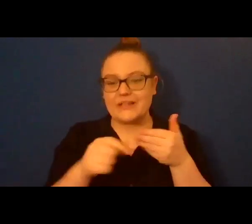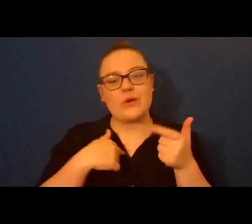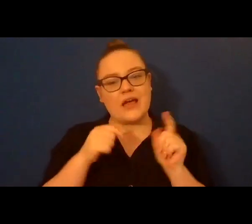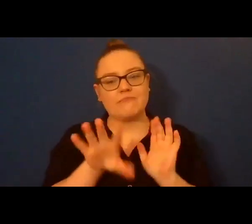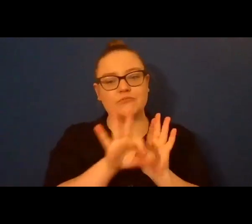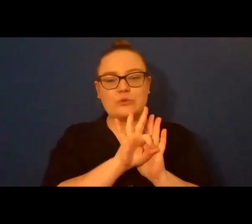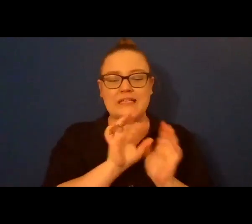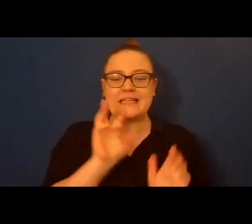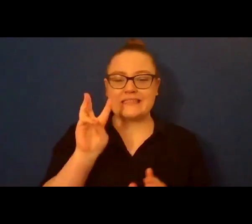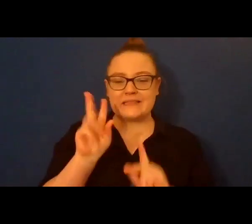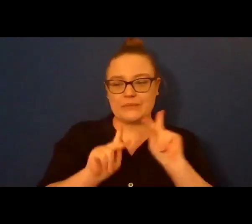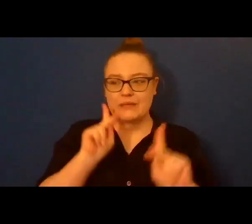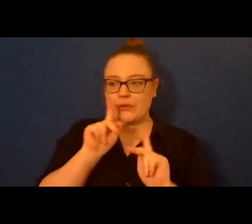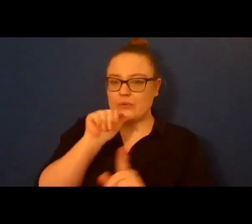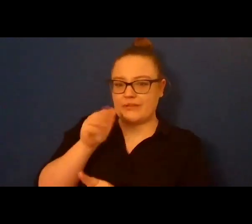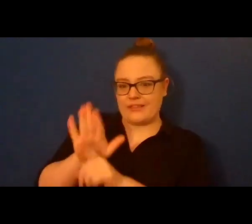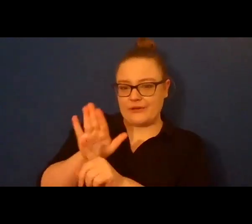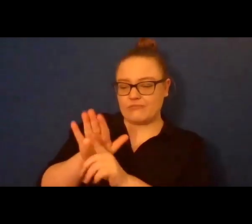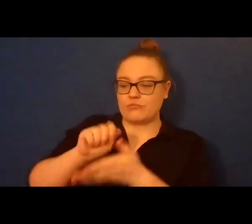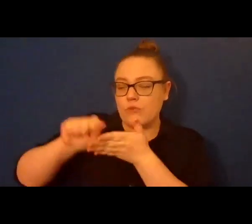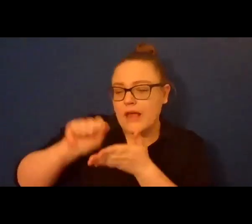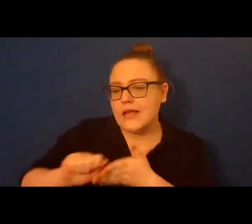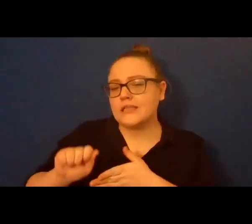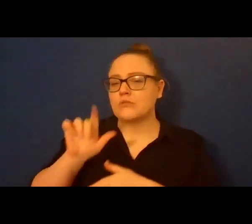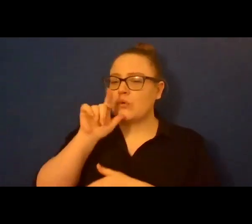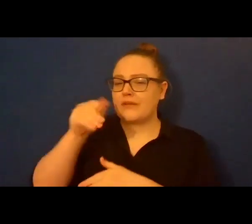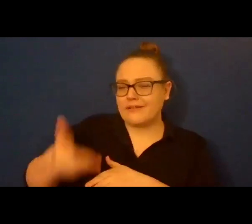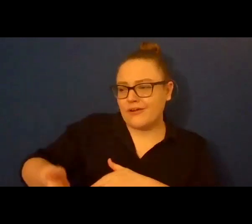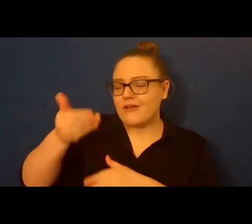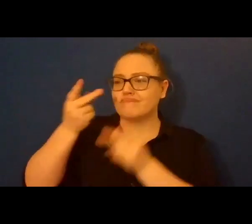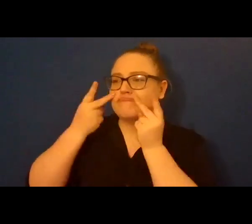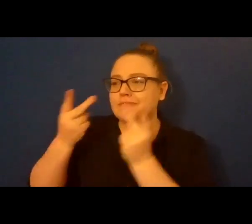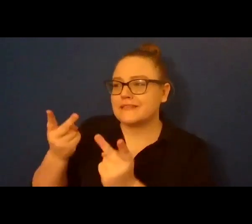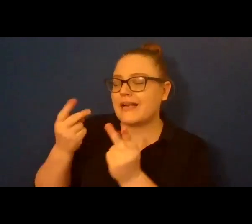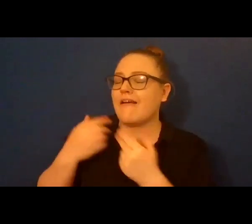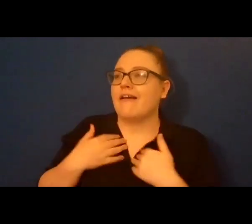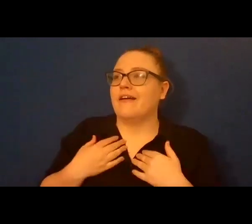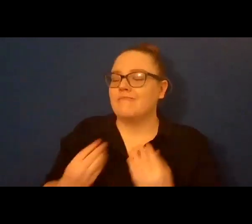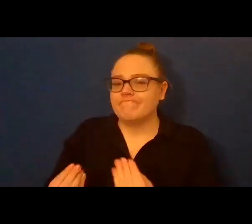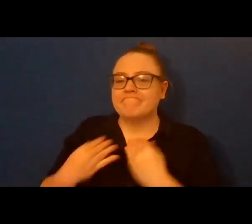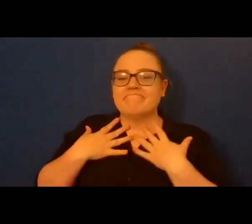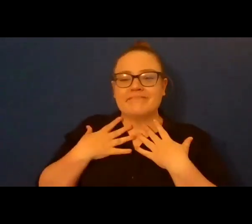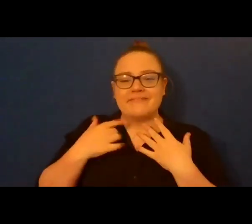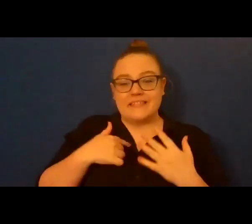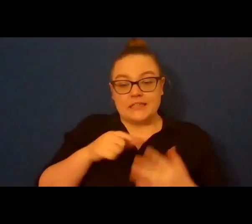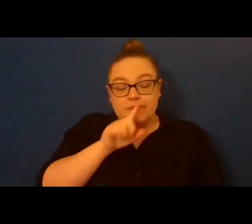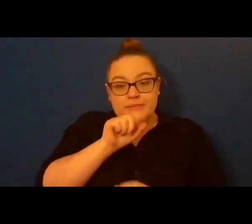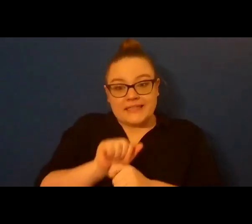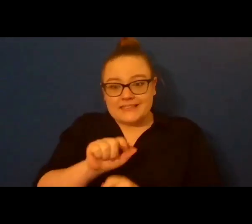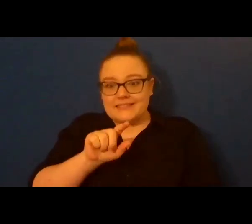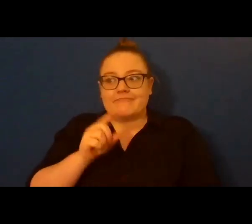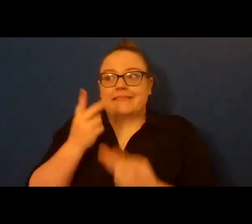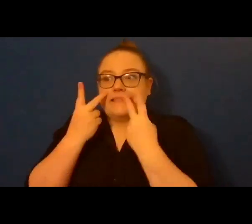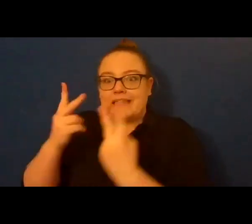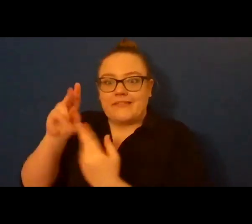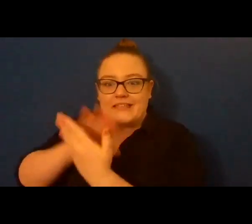whose presence I love, and who just fill me with inspiration every time I get to see them. And since I never get to see them in real life anymore, now I